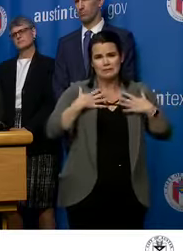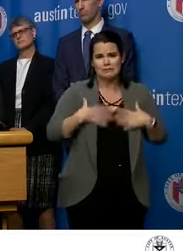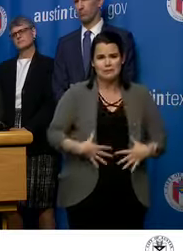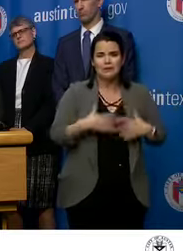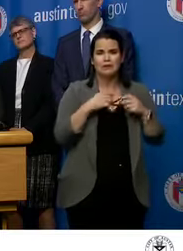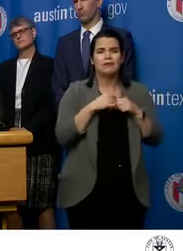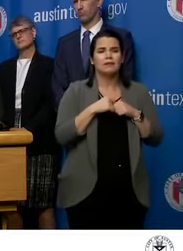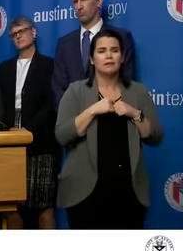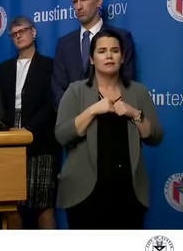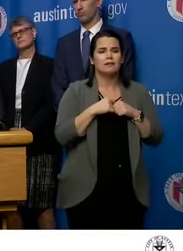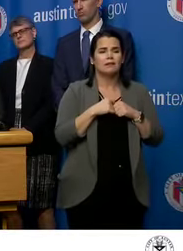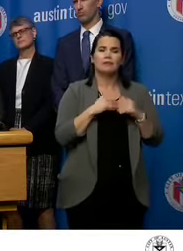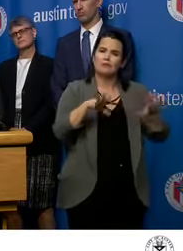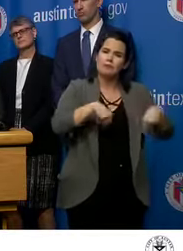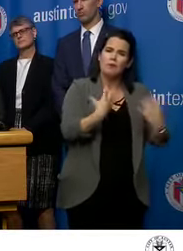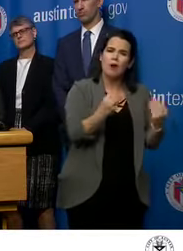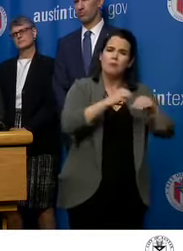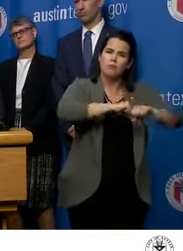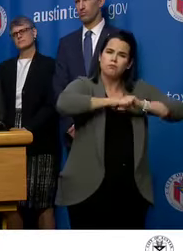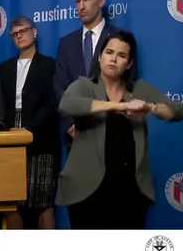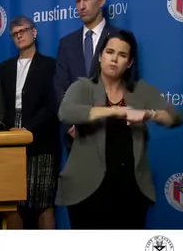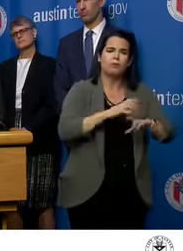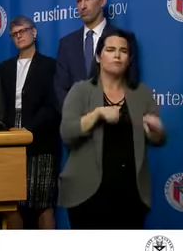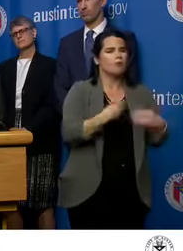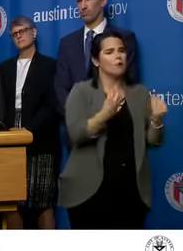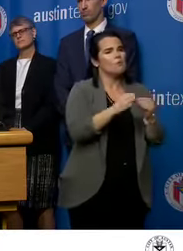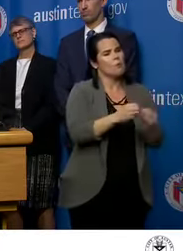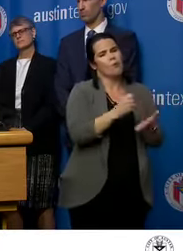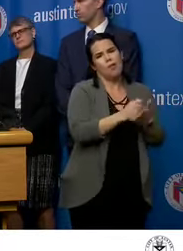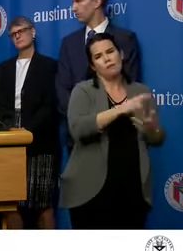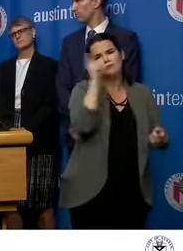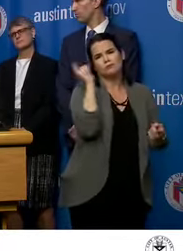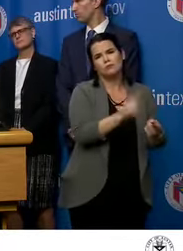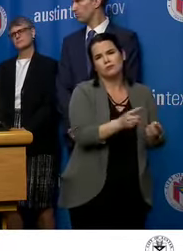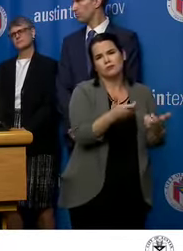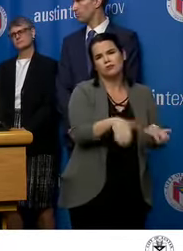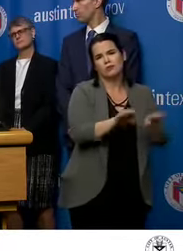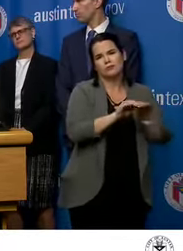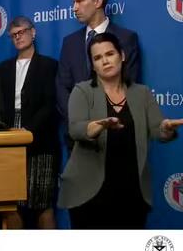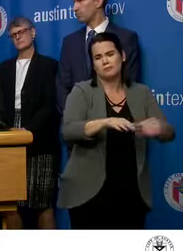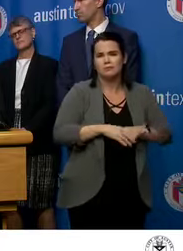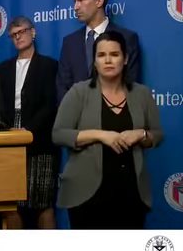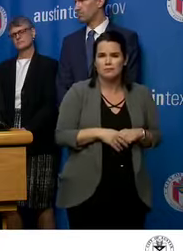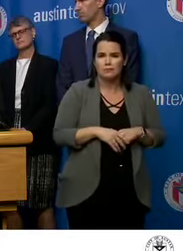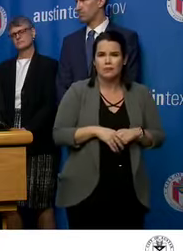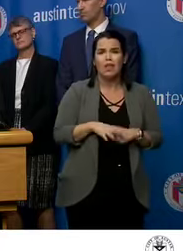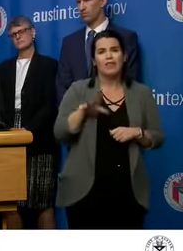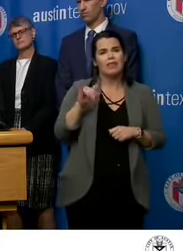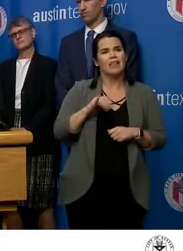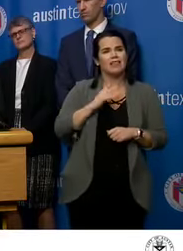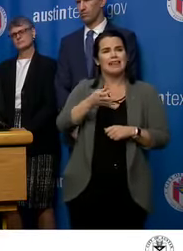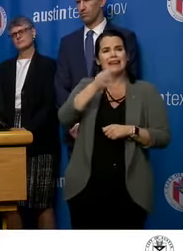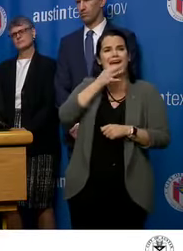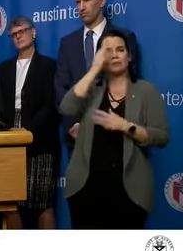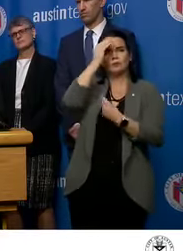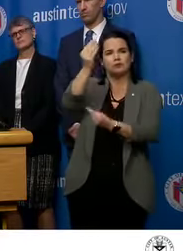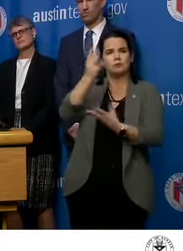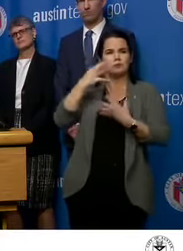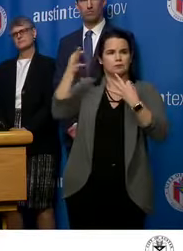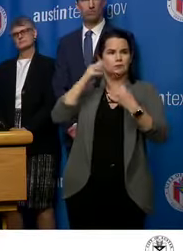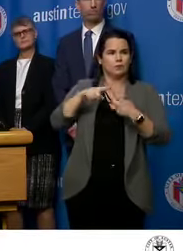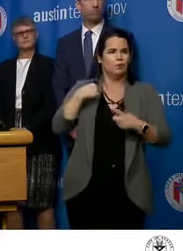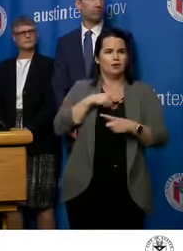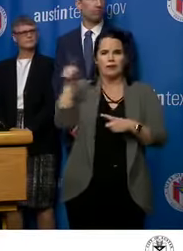make sure that we provide extra protection or extra mitigation. And that's part of what the, the health expert professionals are, are looking at now.